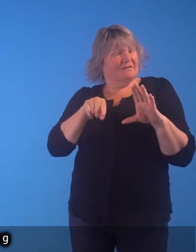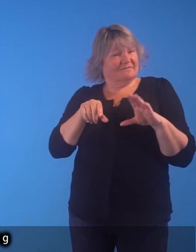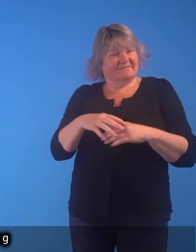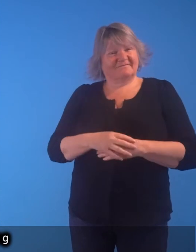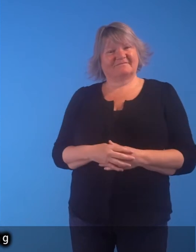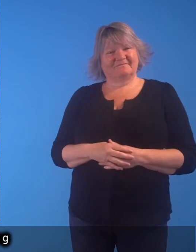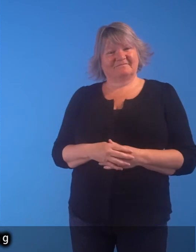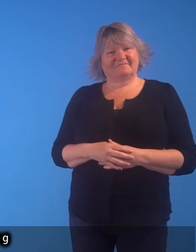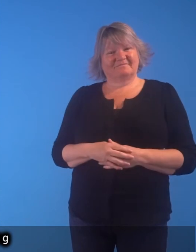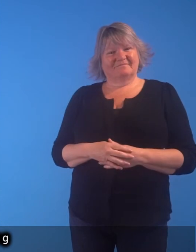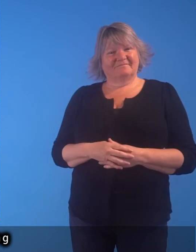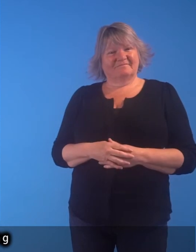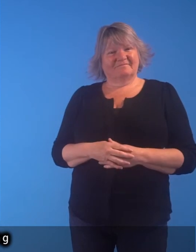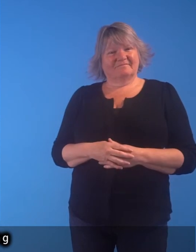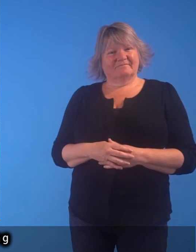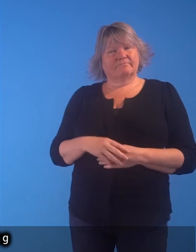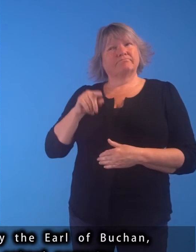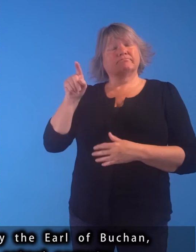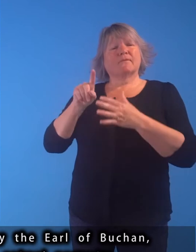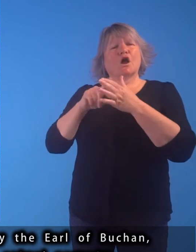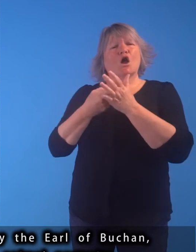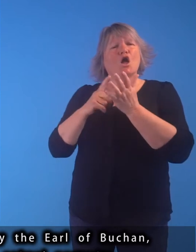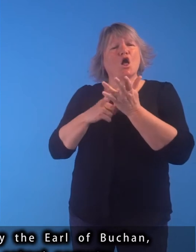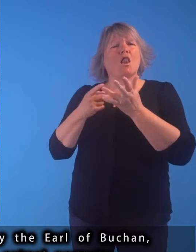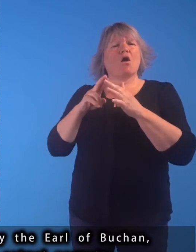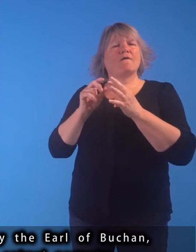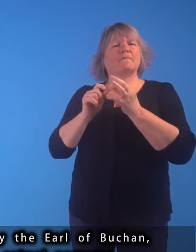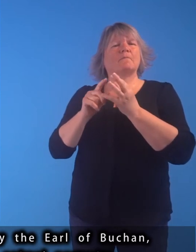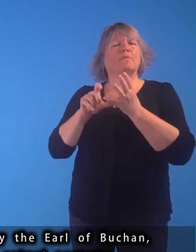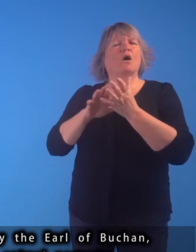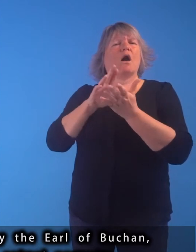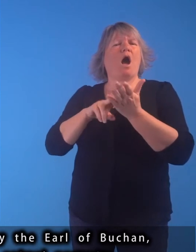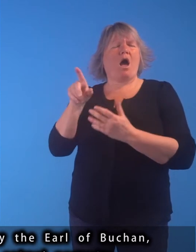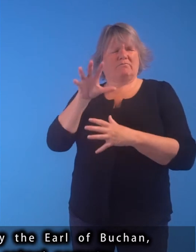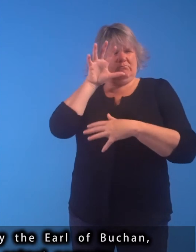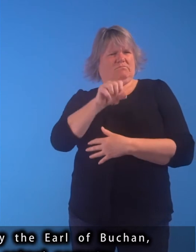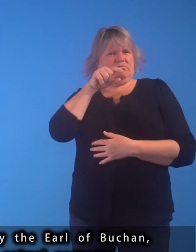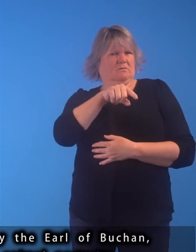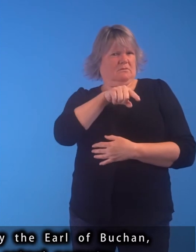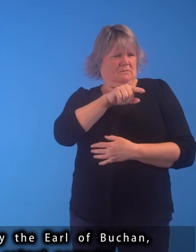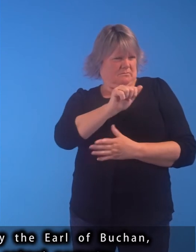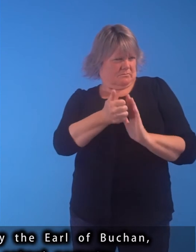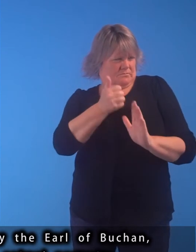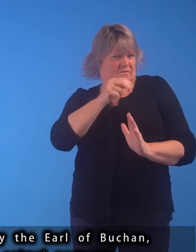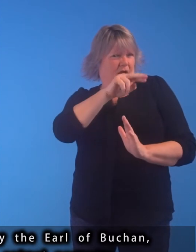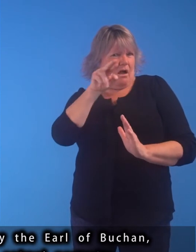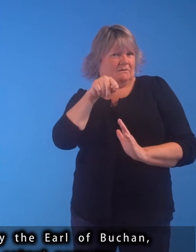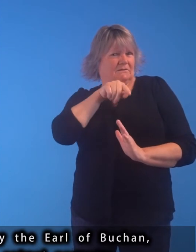his talent as an artist was spotted by the Earl of Buchan, who